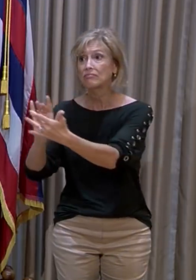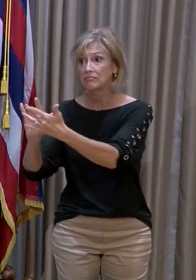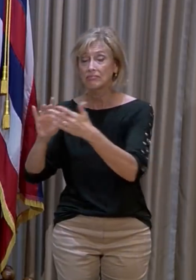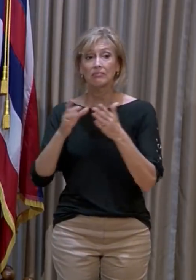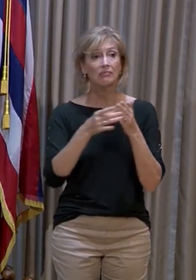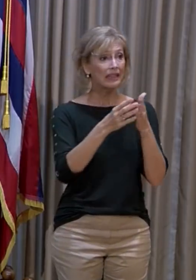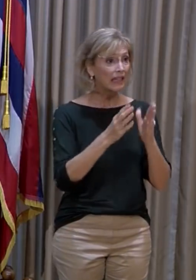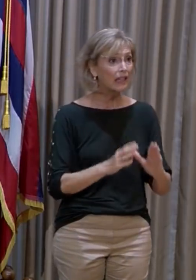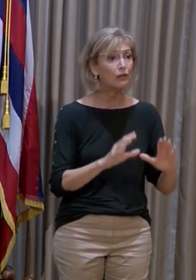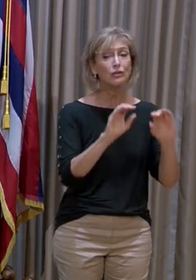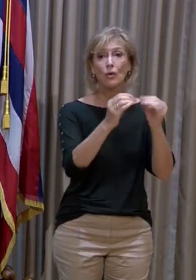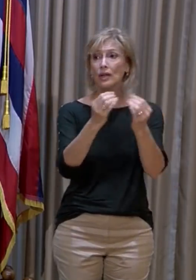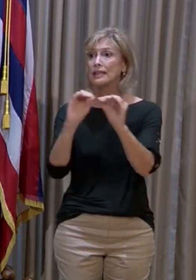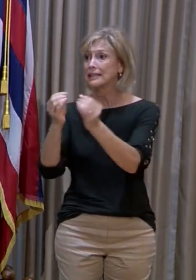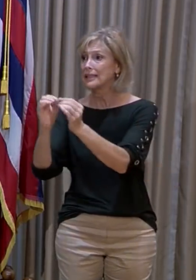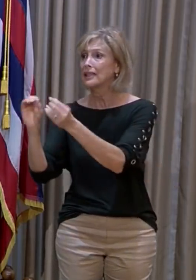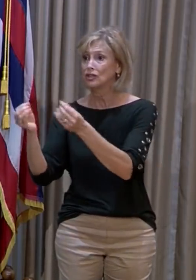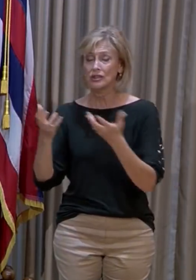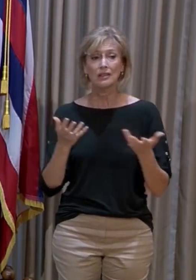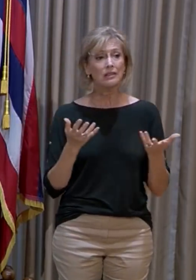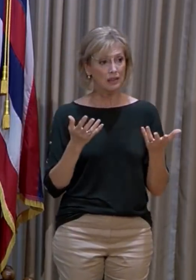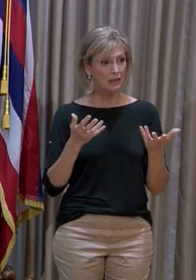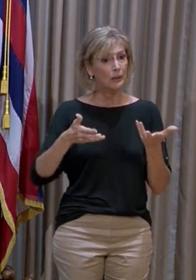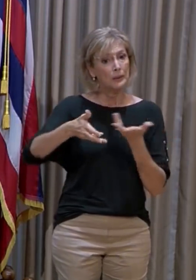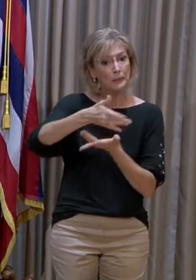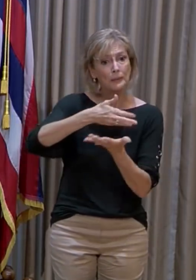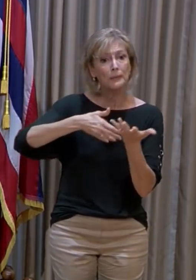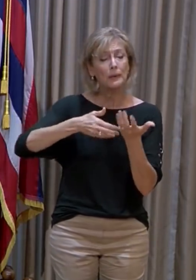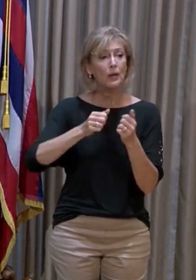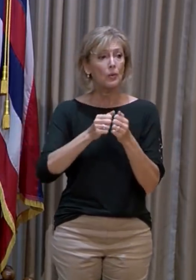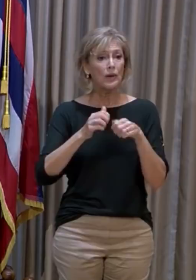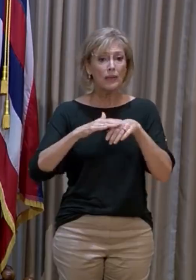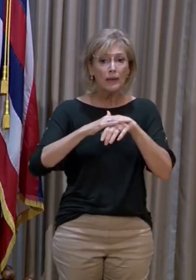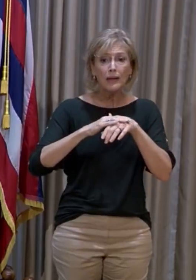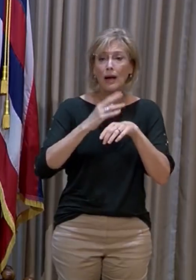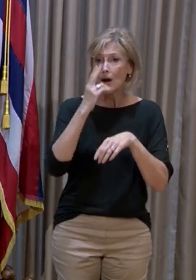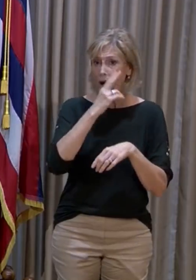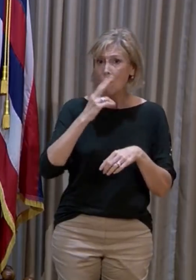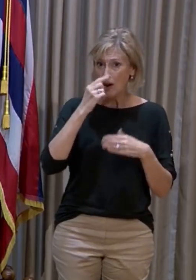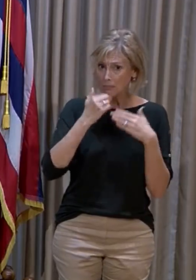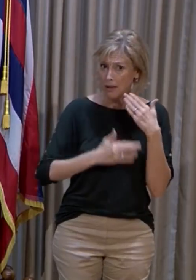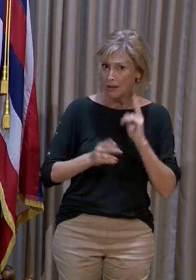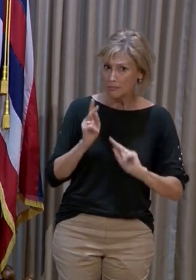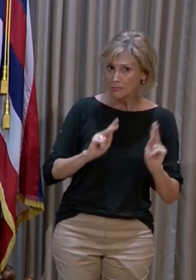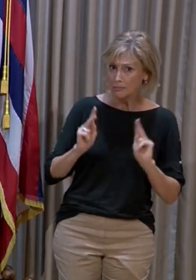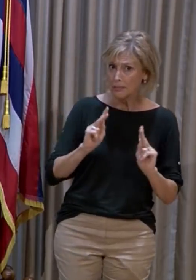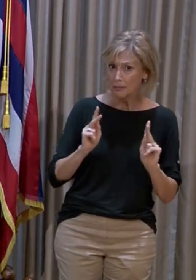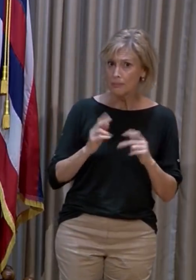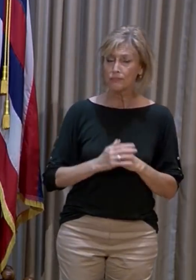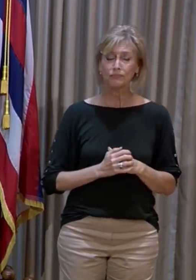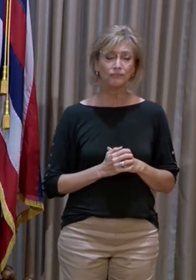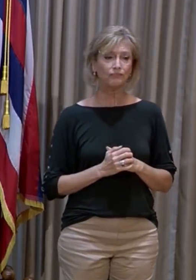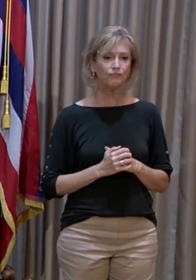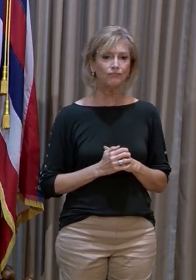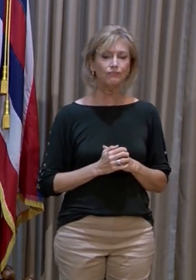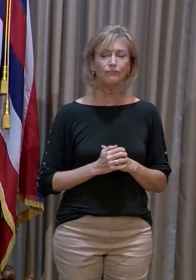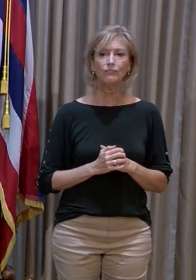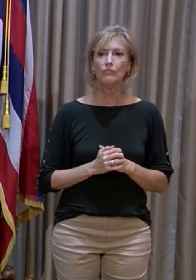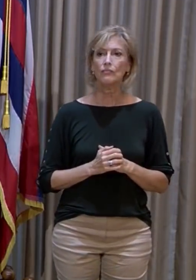and organizations active amongst Native Hawaiians and the indigenous groups.